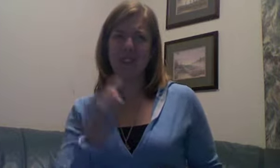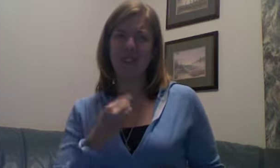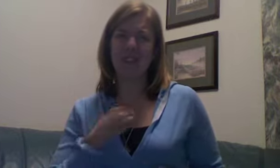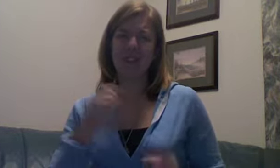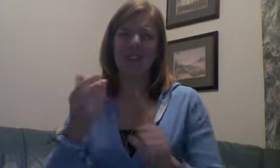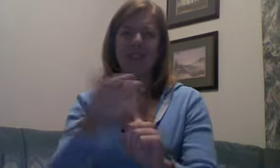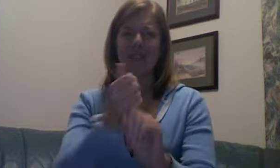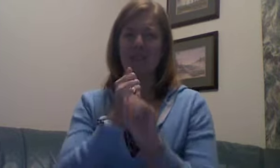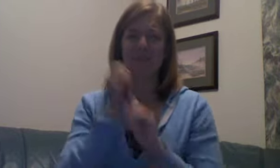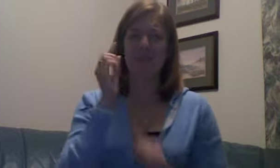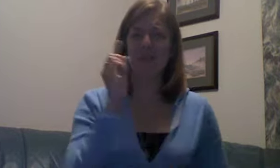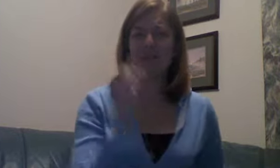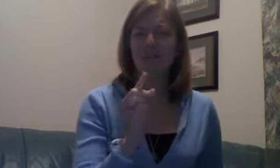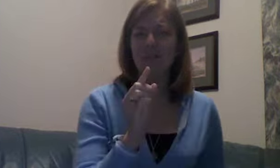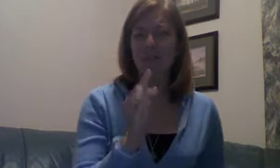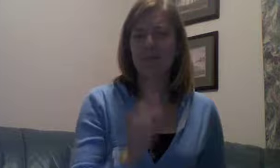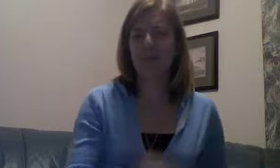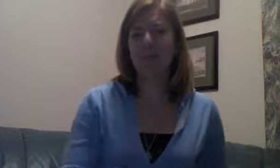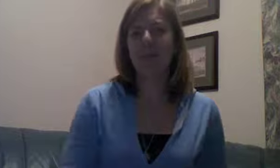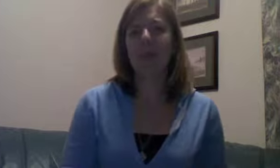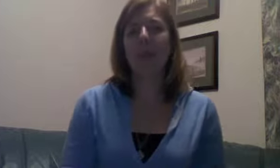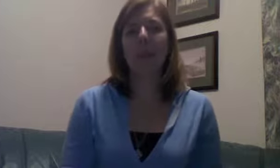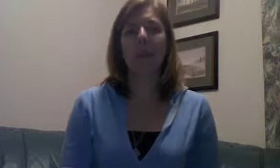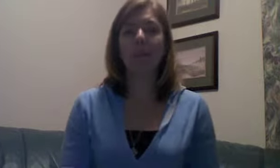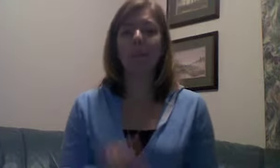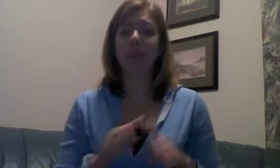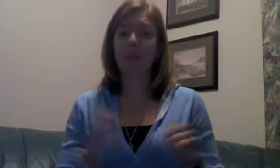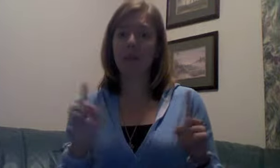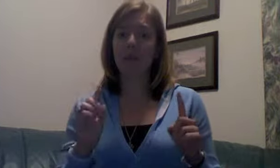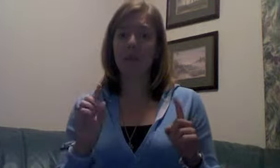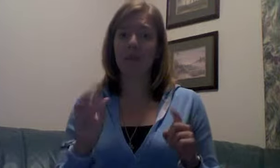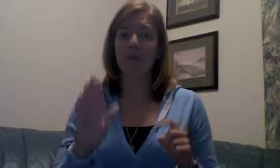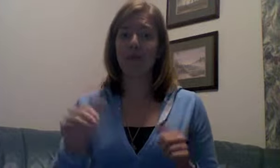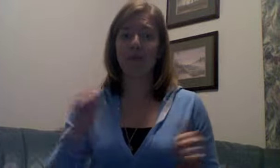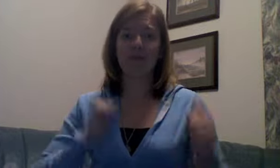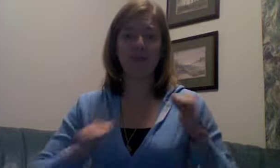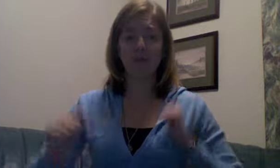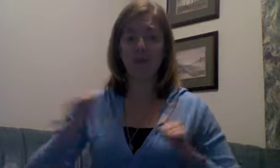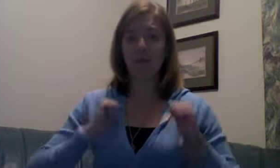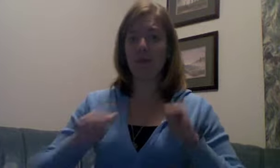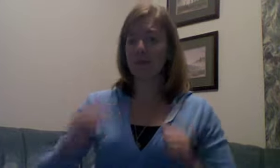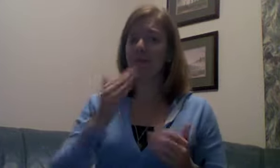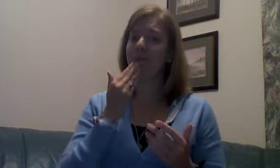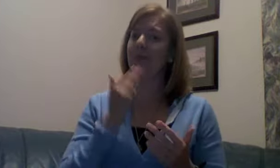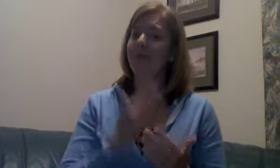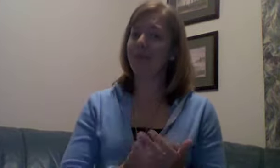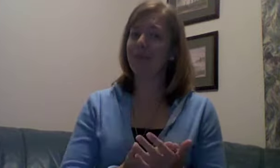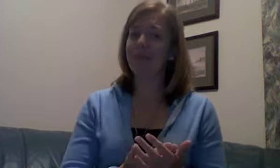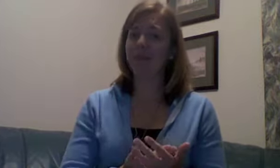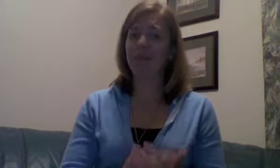sorry, you got caught. But you put on quite a show,